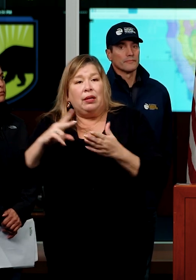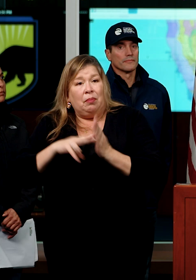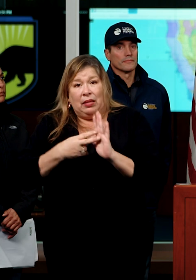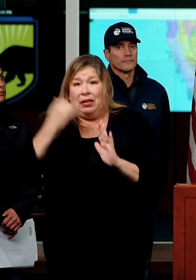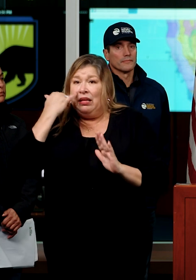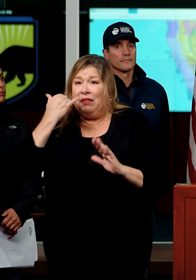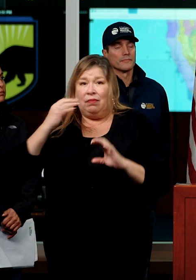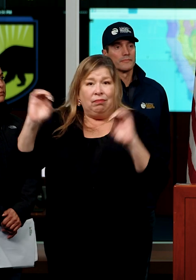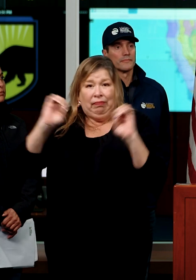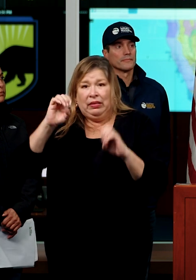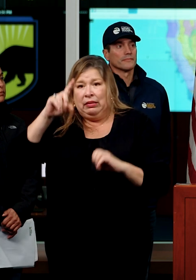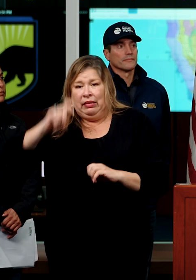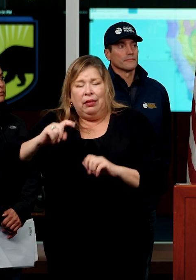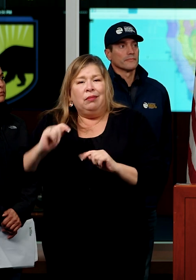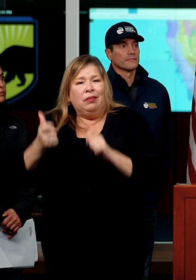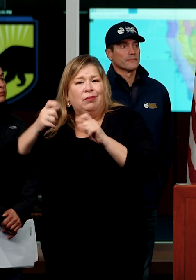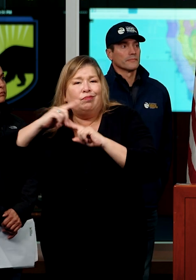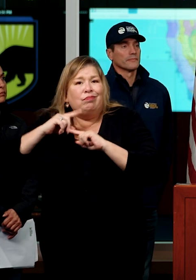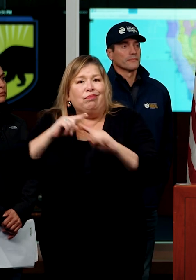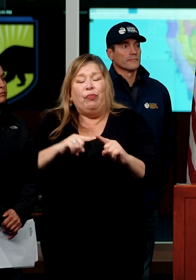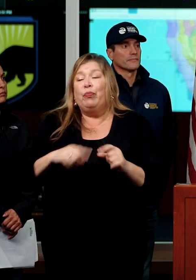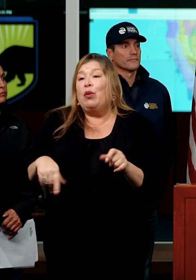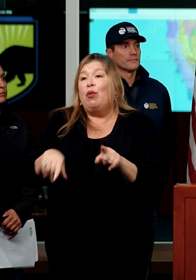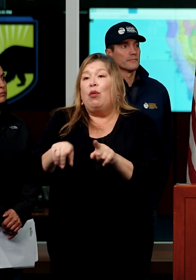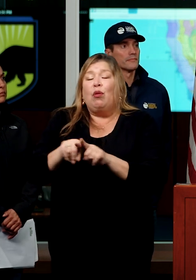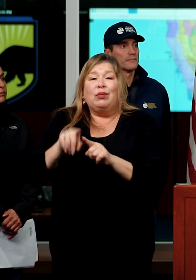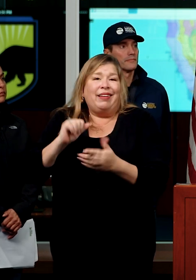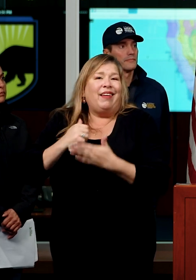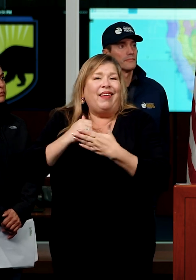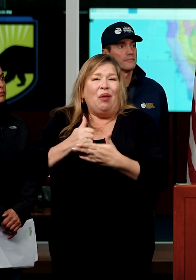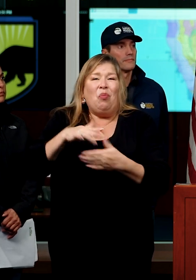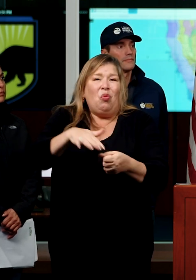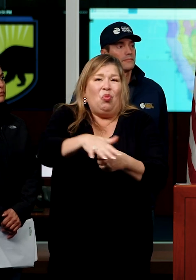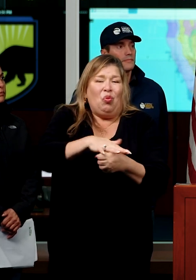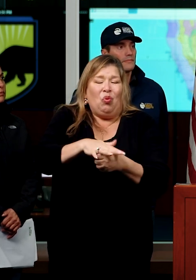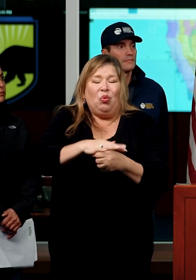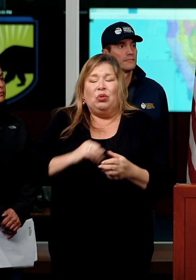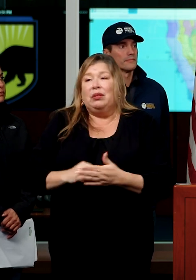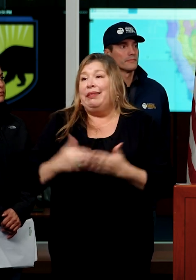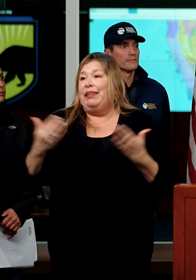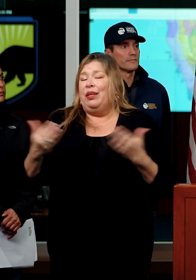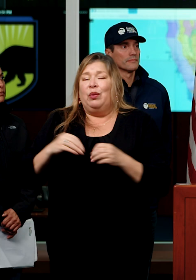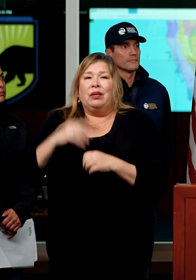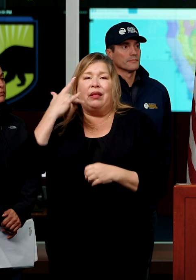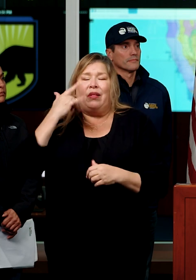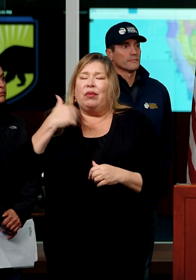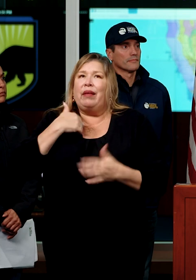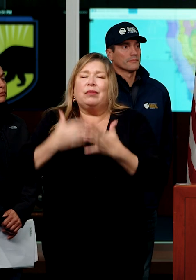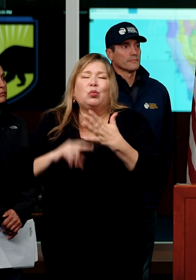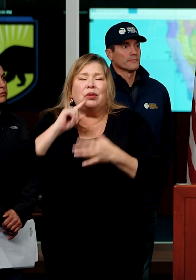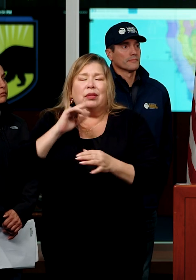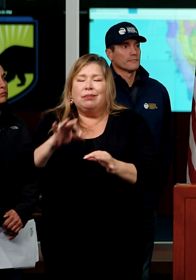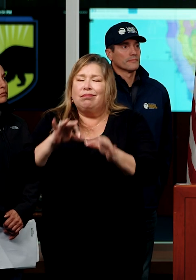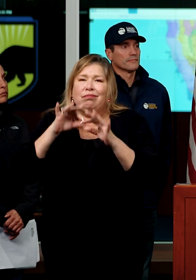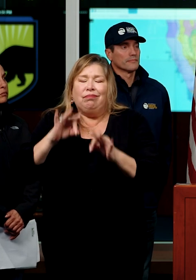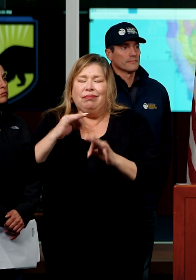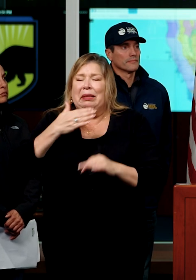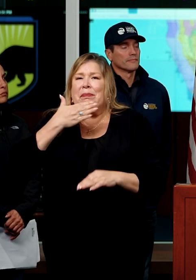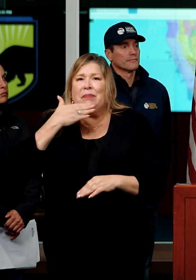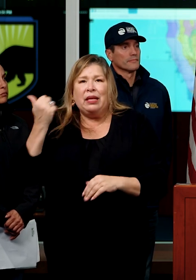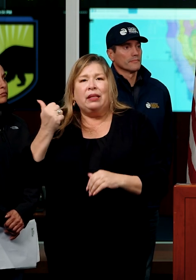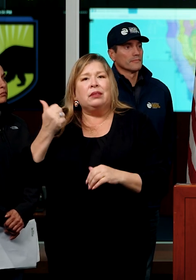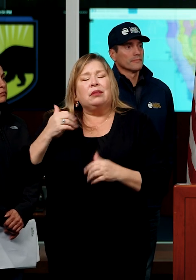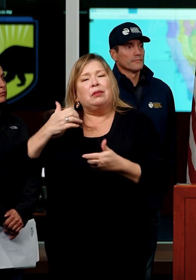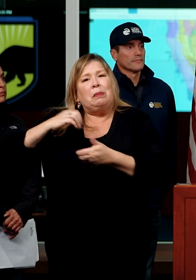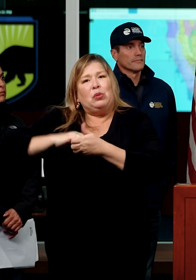support, local emergency crews, uh, obviously the mutual aid system, second to none here in the state of California. Uh, we've got urban